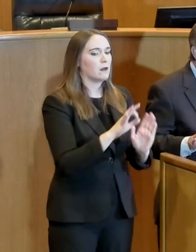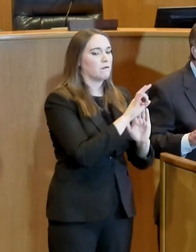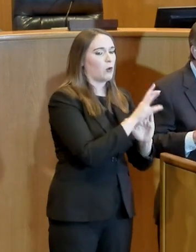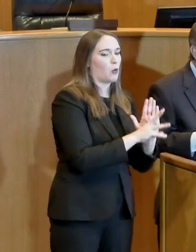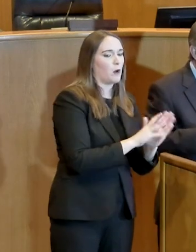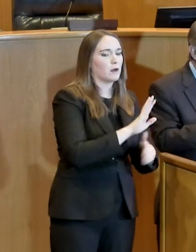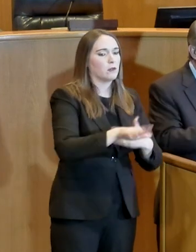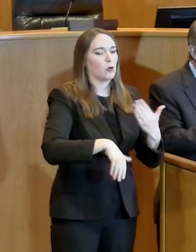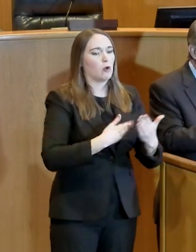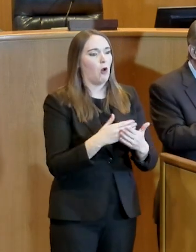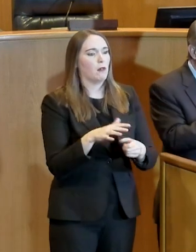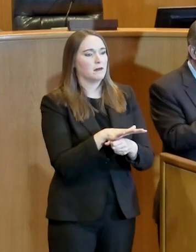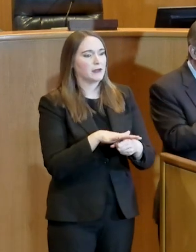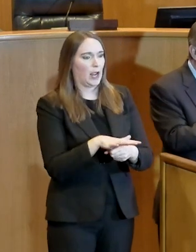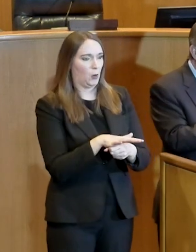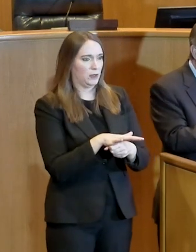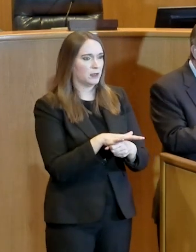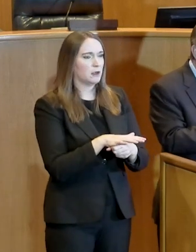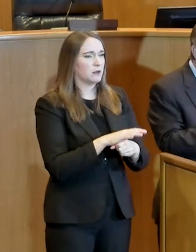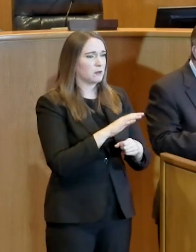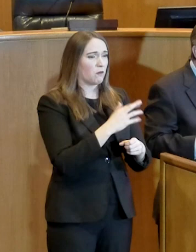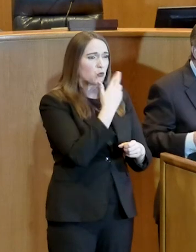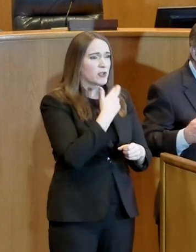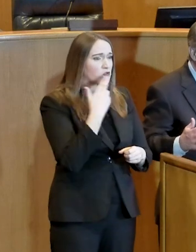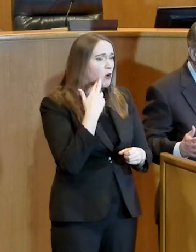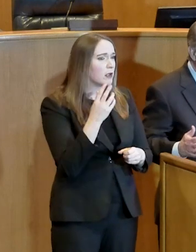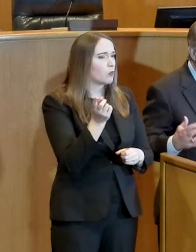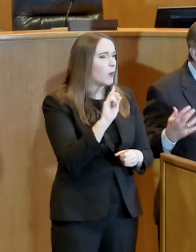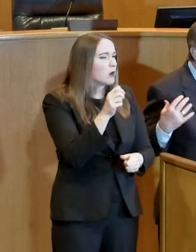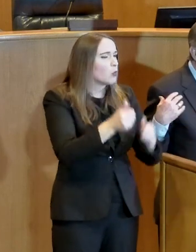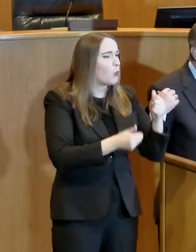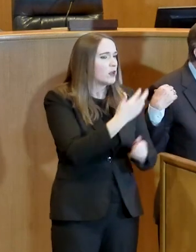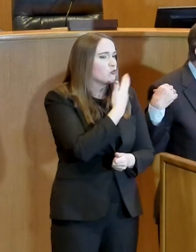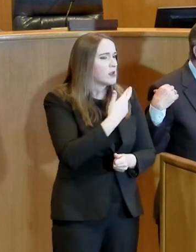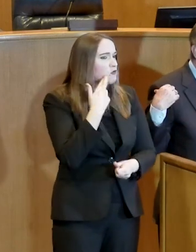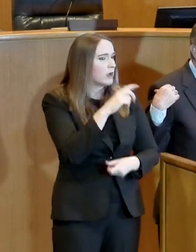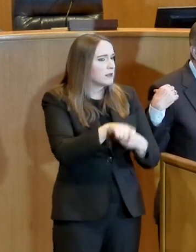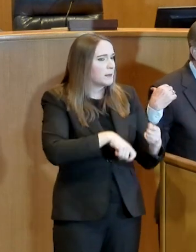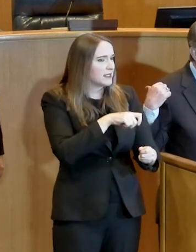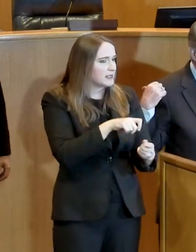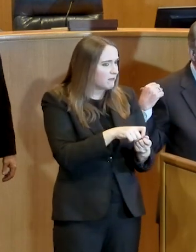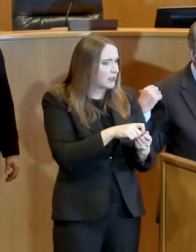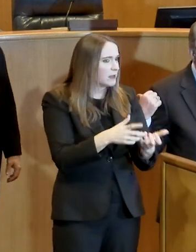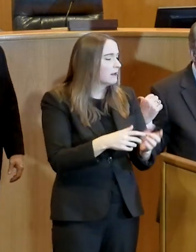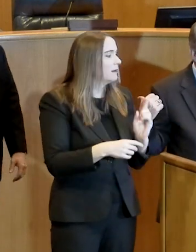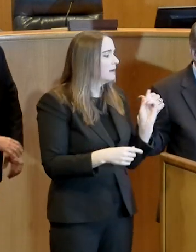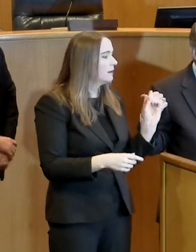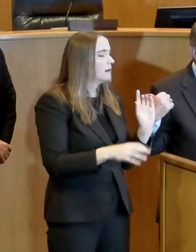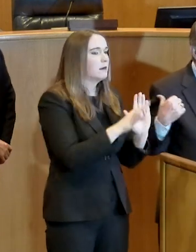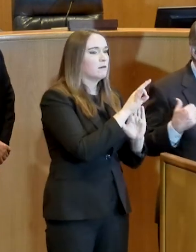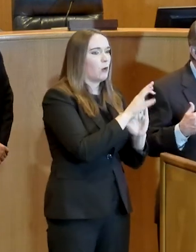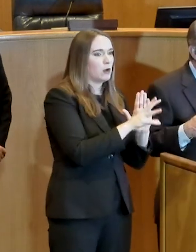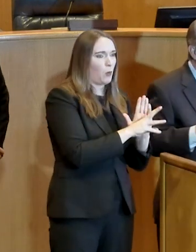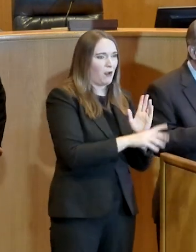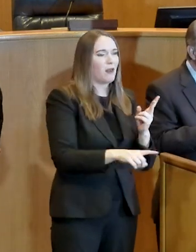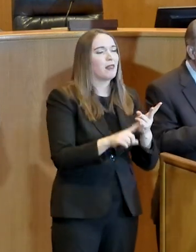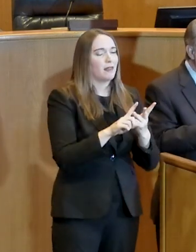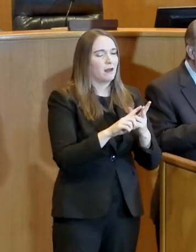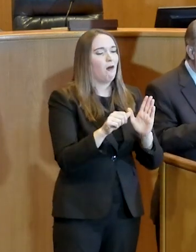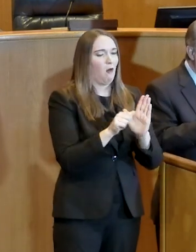What I indicated was what our Tarrant County, but it's similar in Fort Worth. It's similar in Arlington.